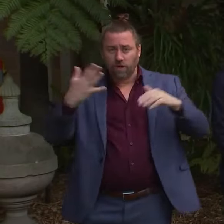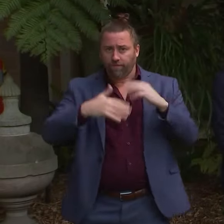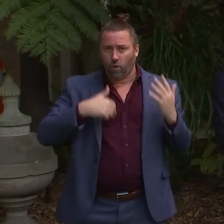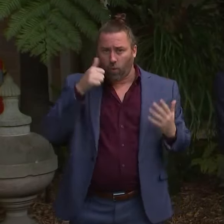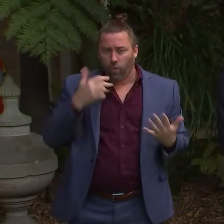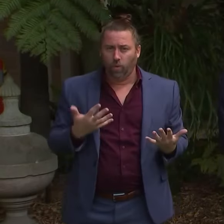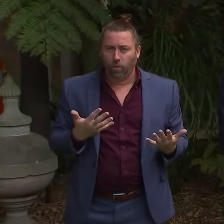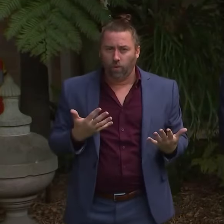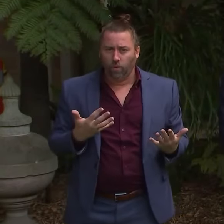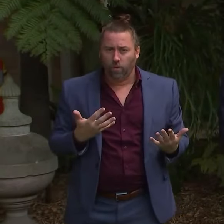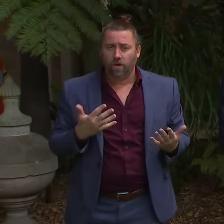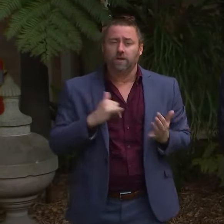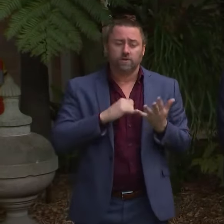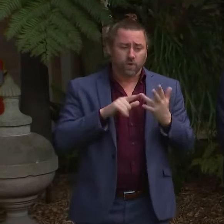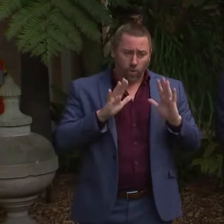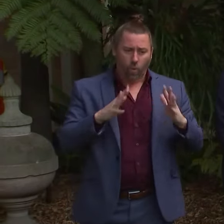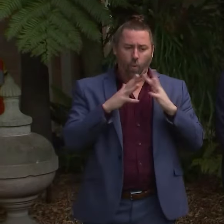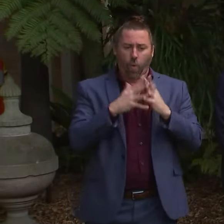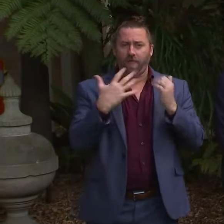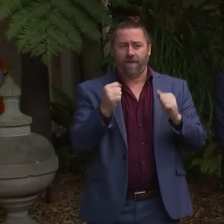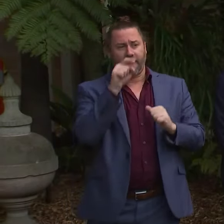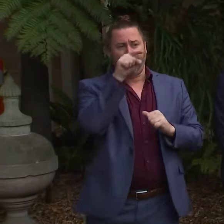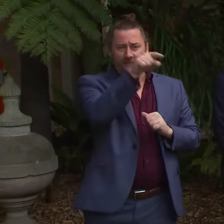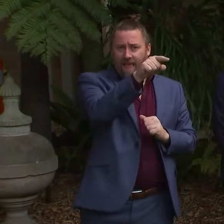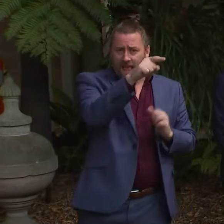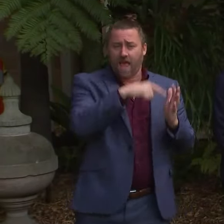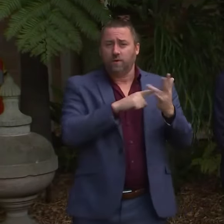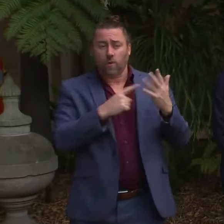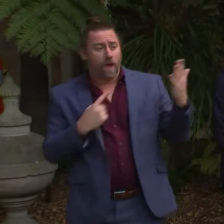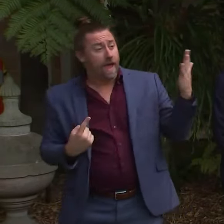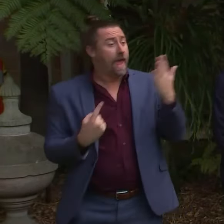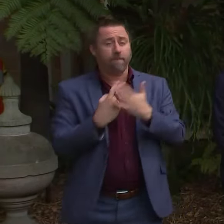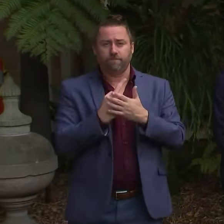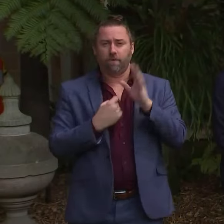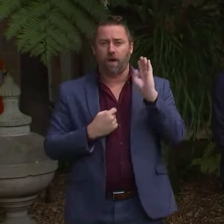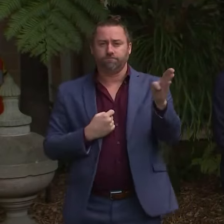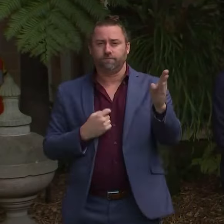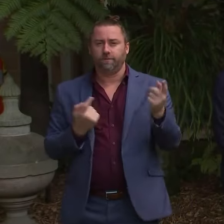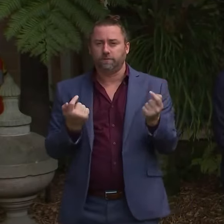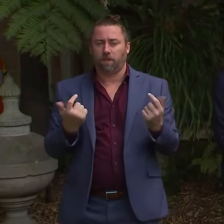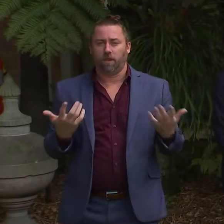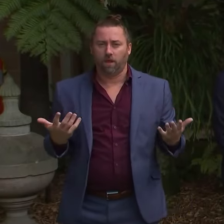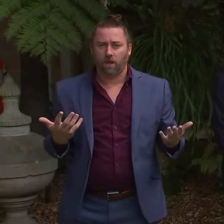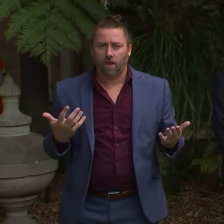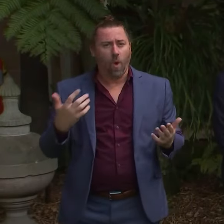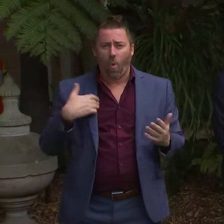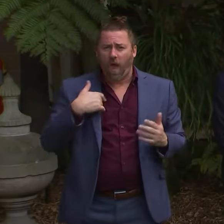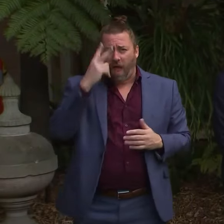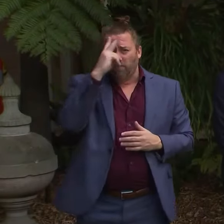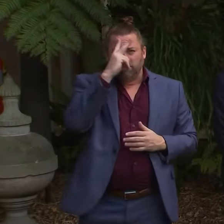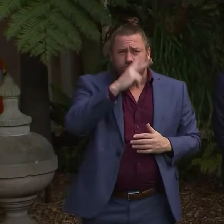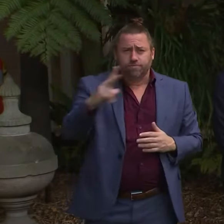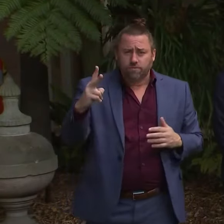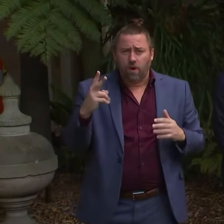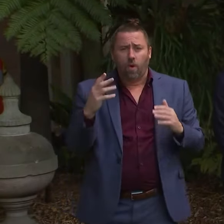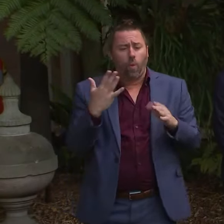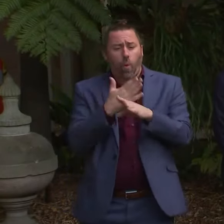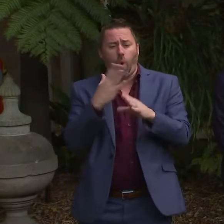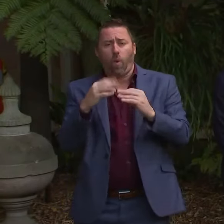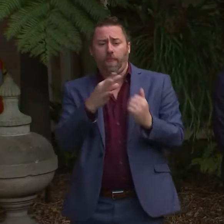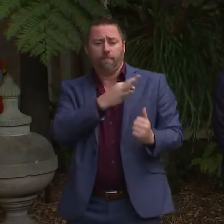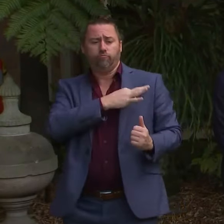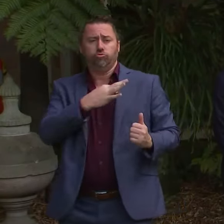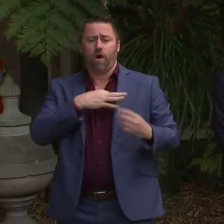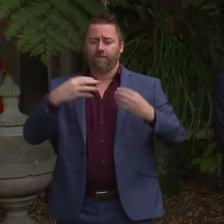that will certainly support the broader community. We partner with private industry on a whole lot of